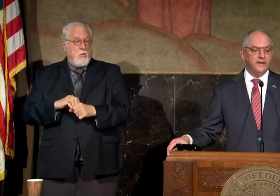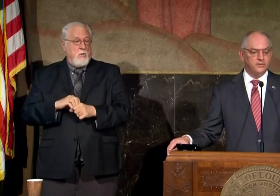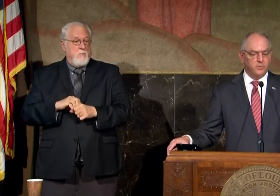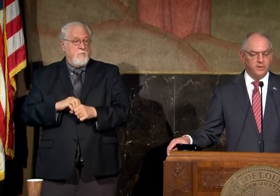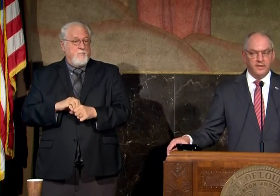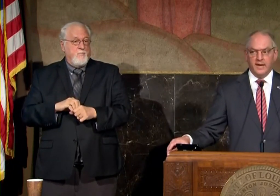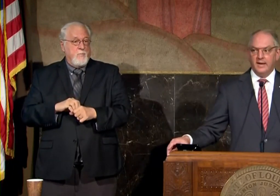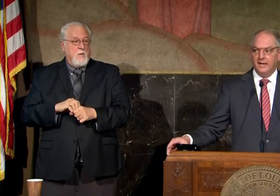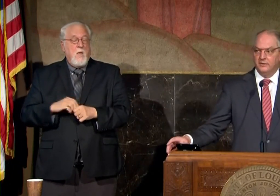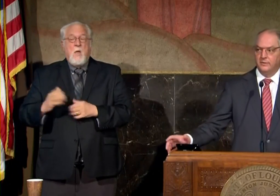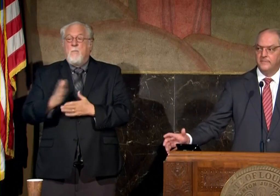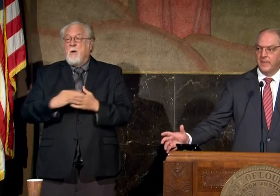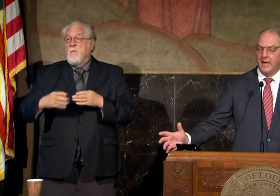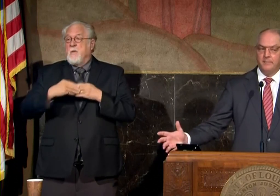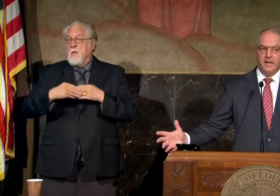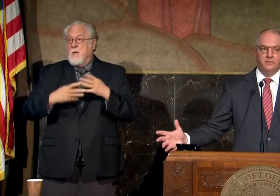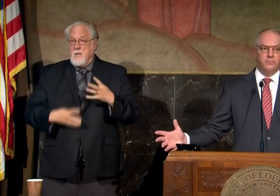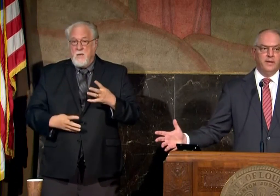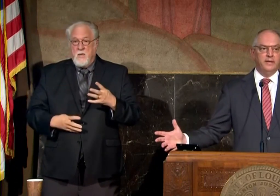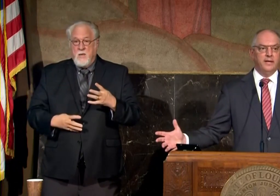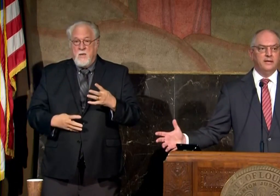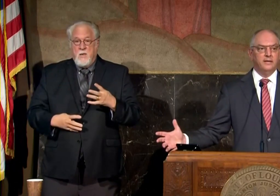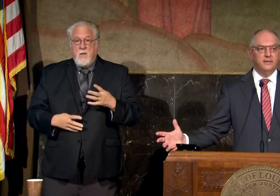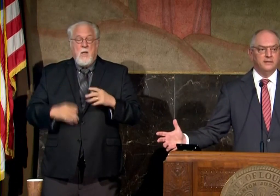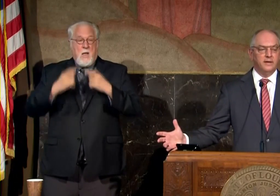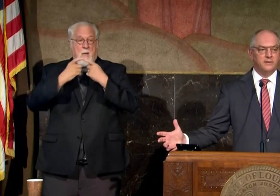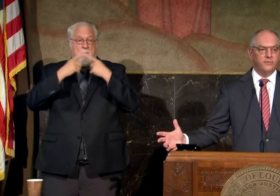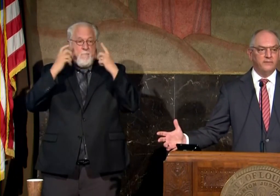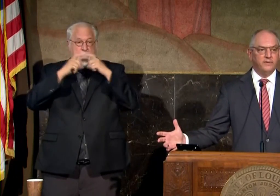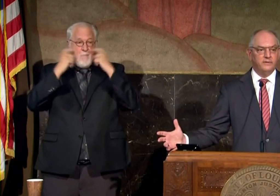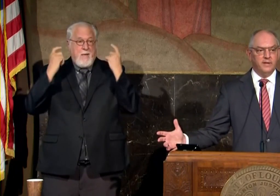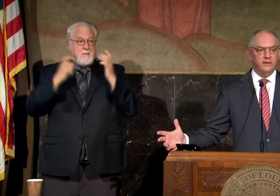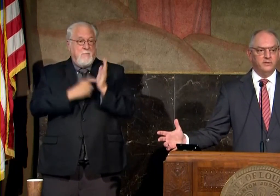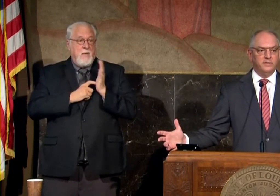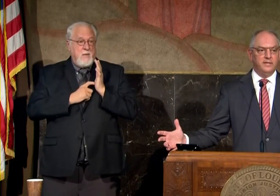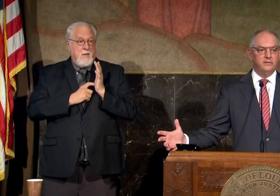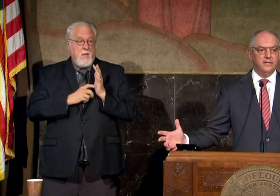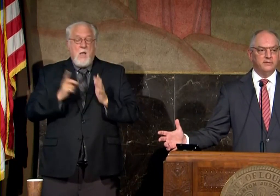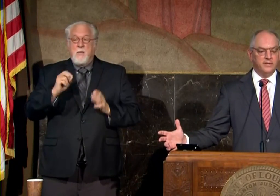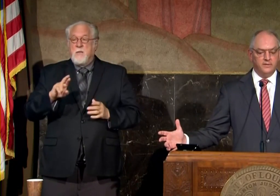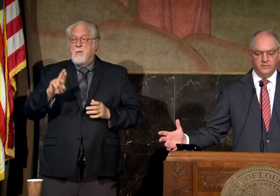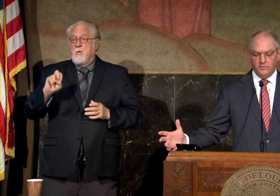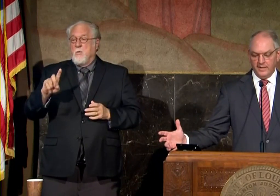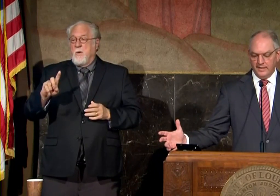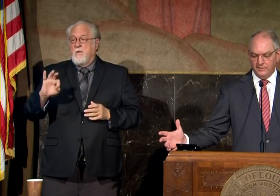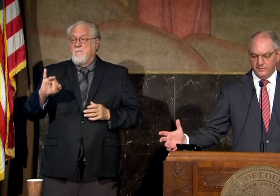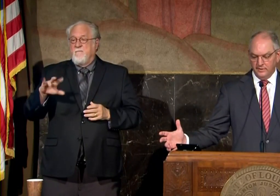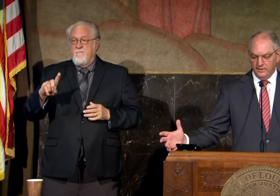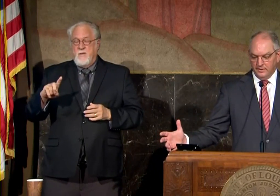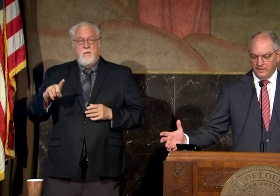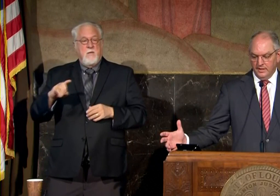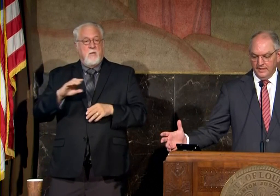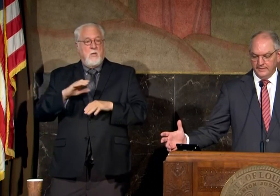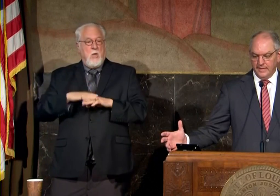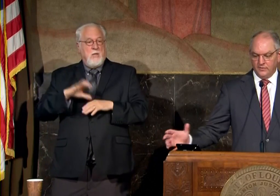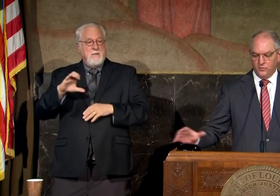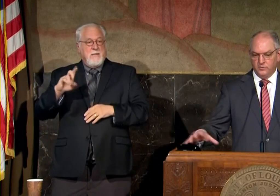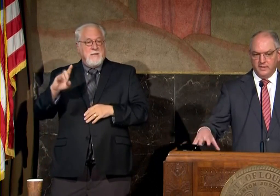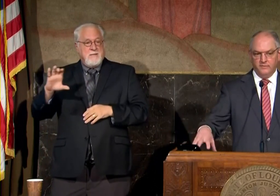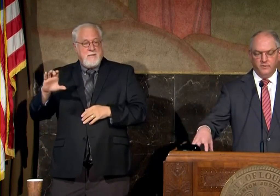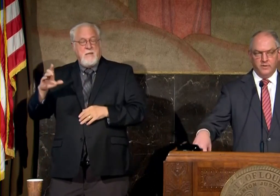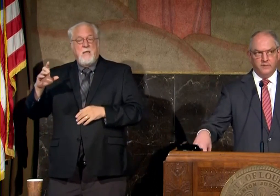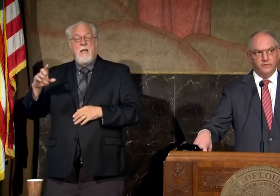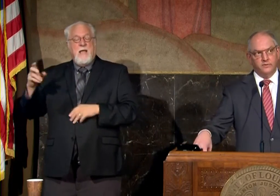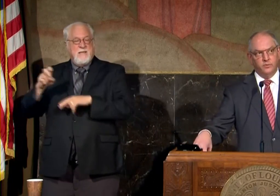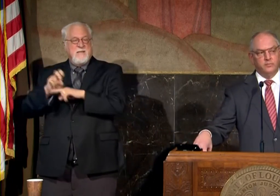as part of the guidelines a mask mandate uh dr redfield the head of the cdc said on the white house uh task force